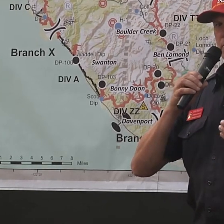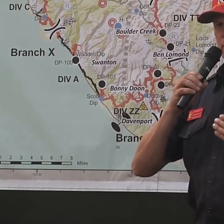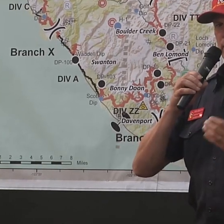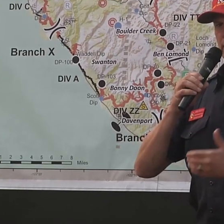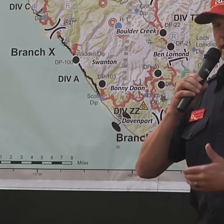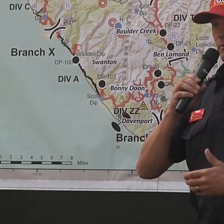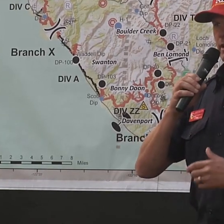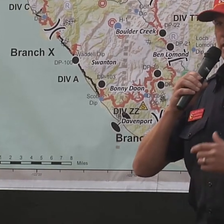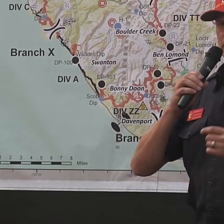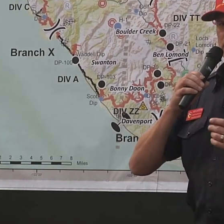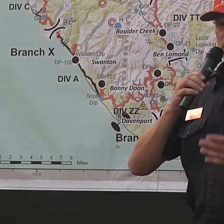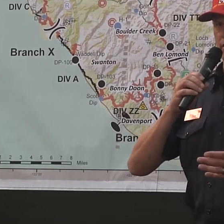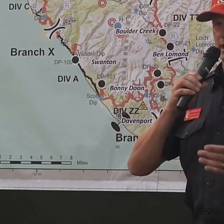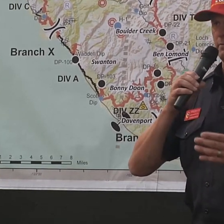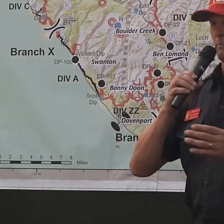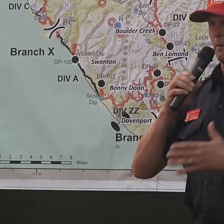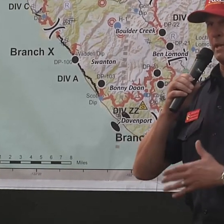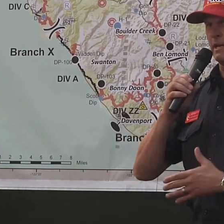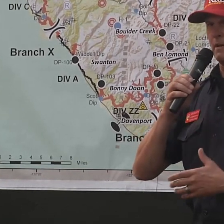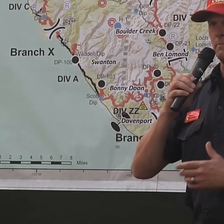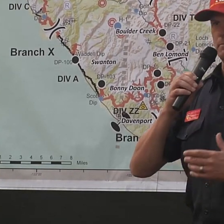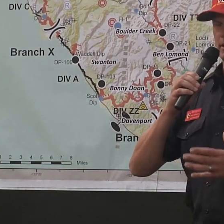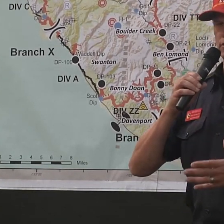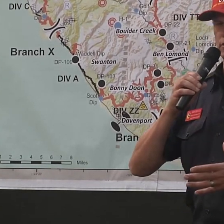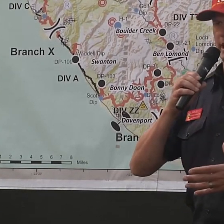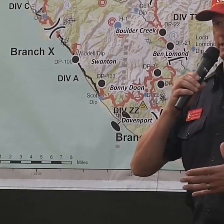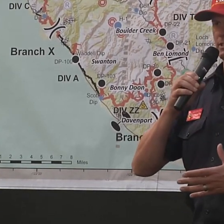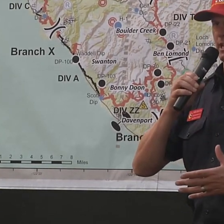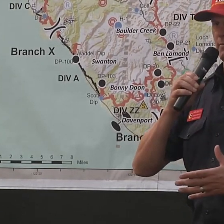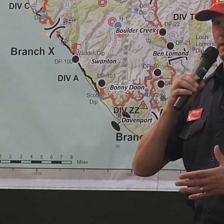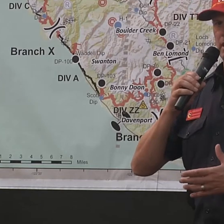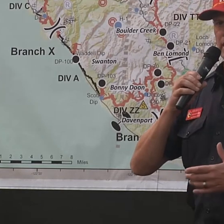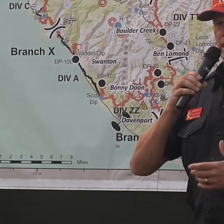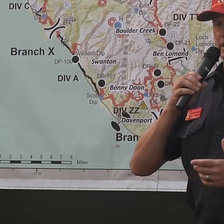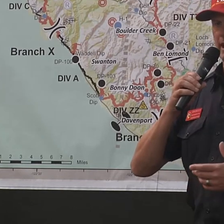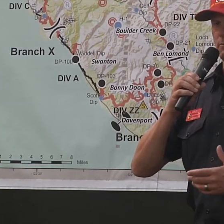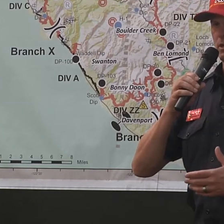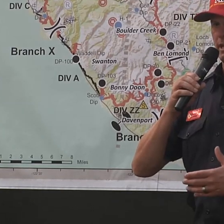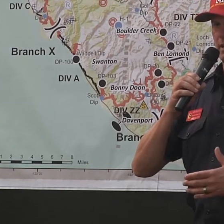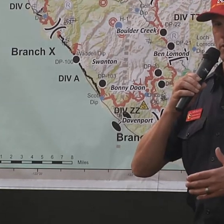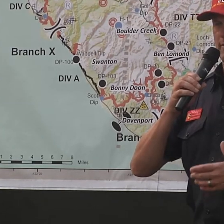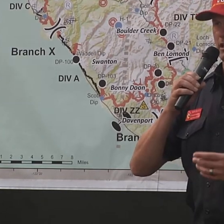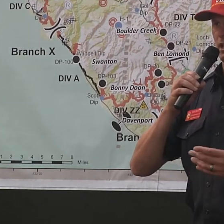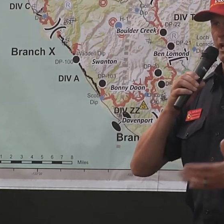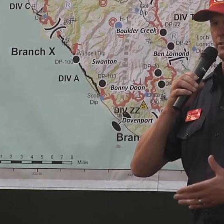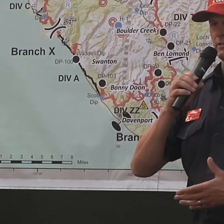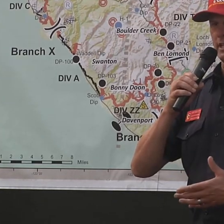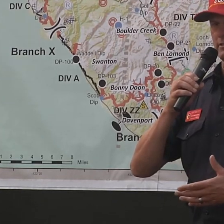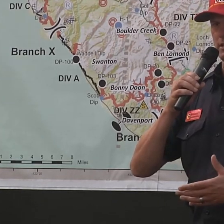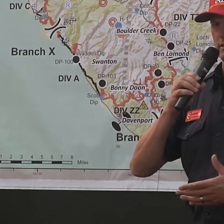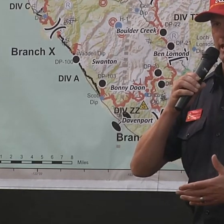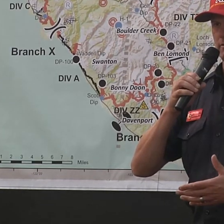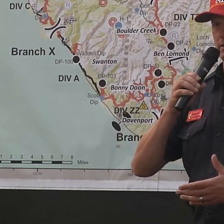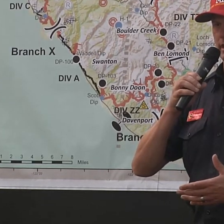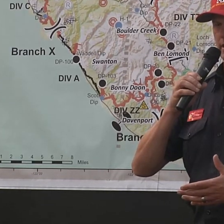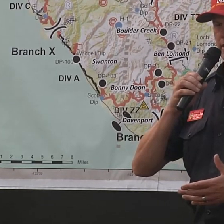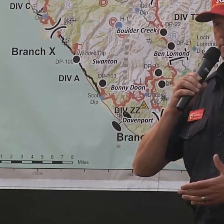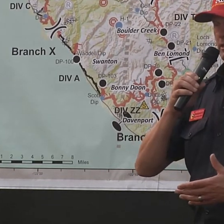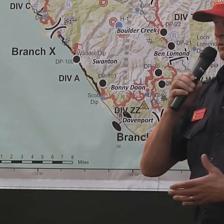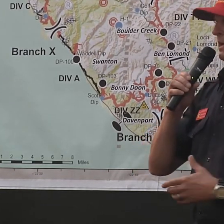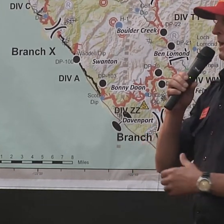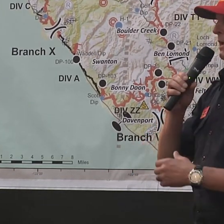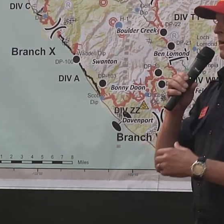putting line around it, securing it, mopping it up, making sure that it's safe in that community. And we're having a lot of success on that